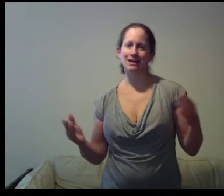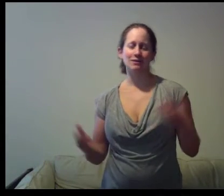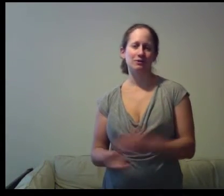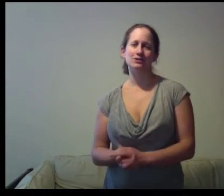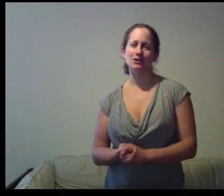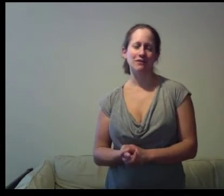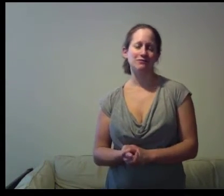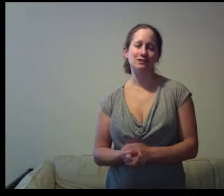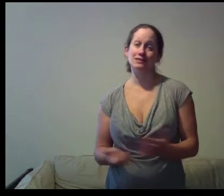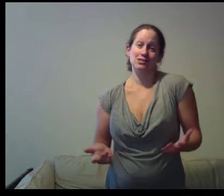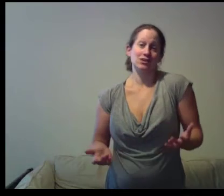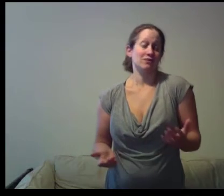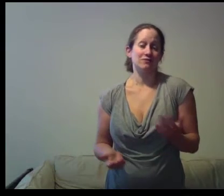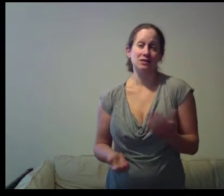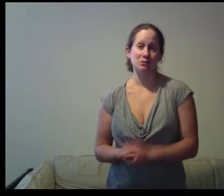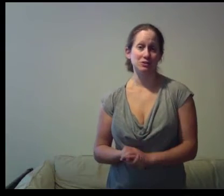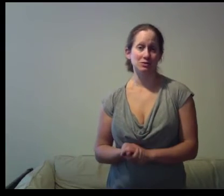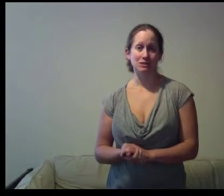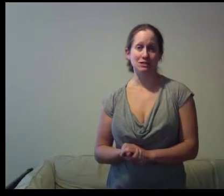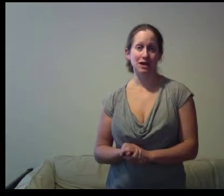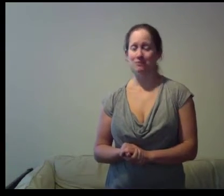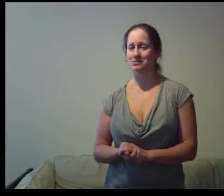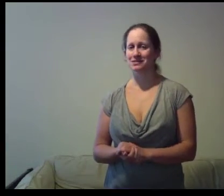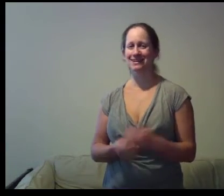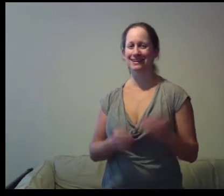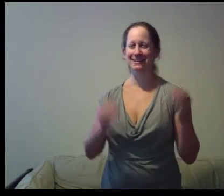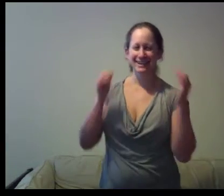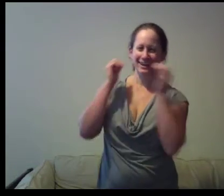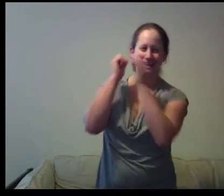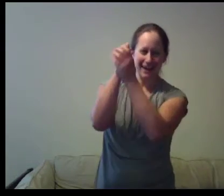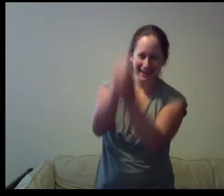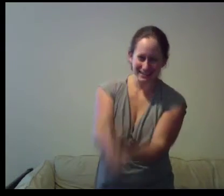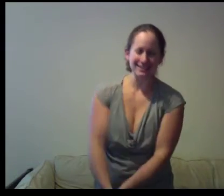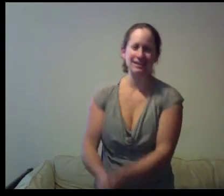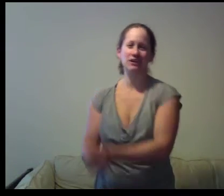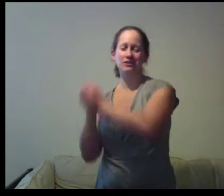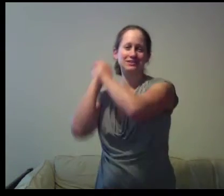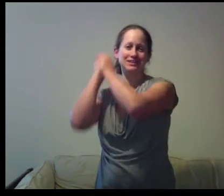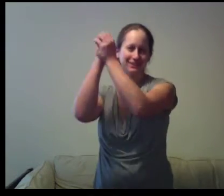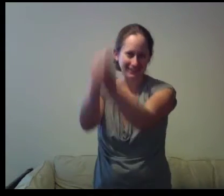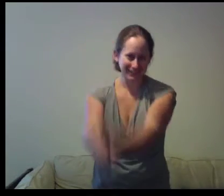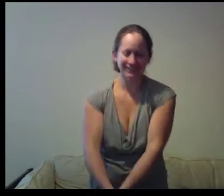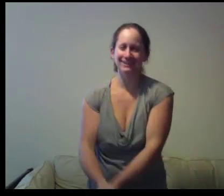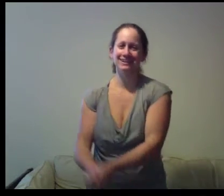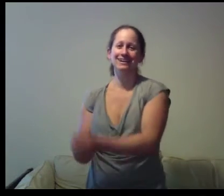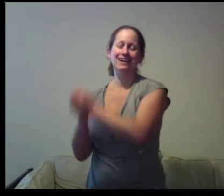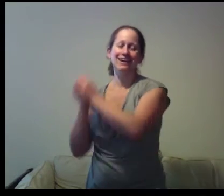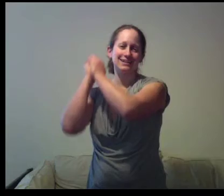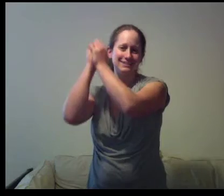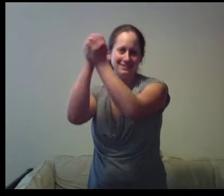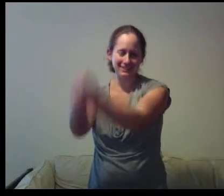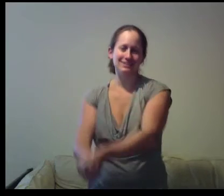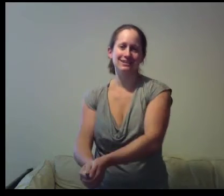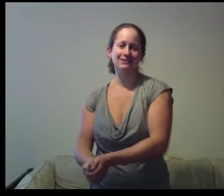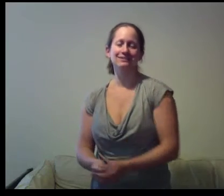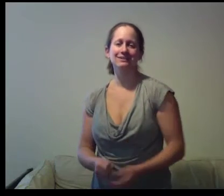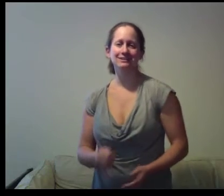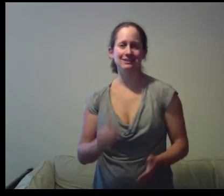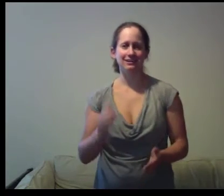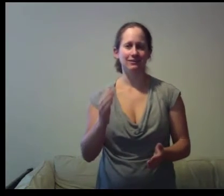that picture I've seen this shared on Facebook so many times a guy digging a tunnel and he's digging a tunnel digging a tunnel